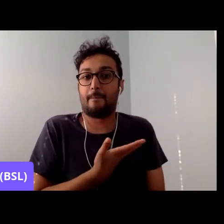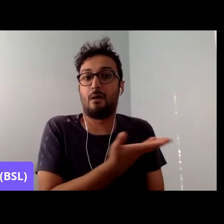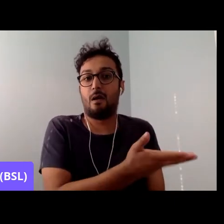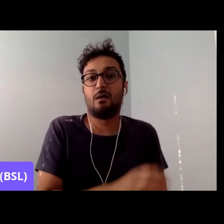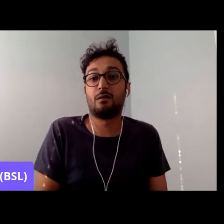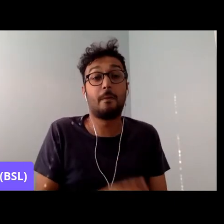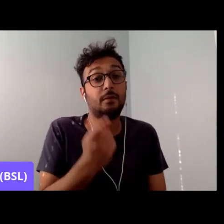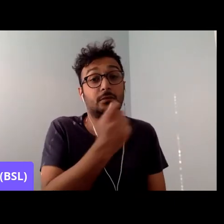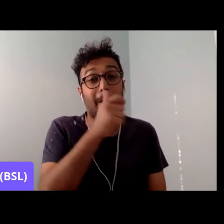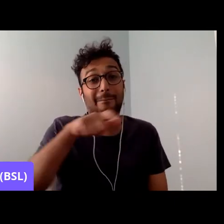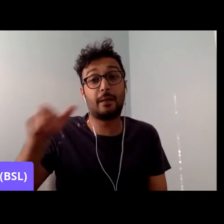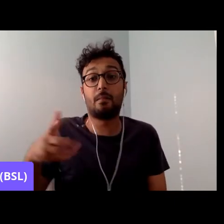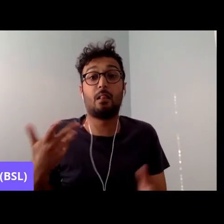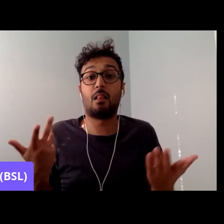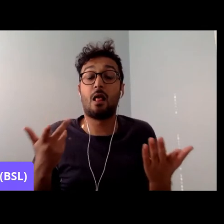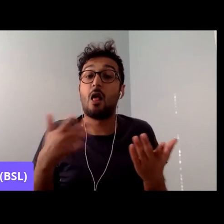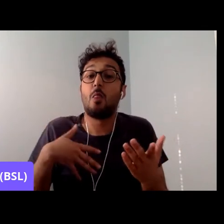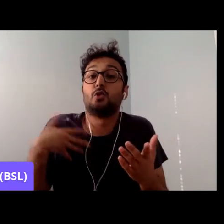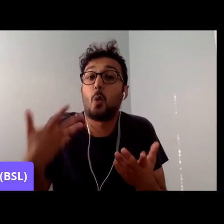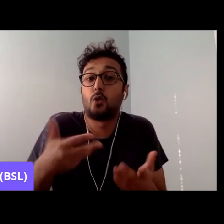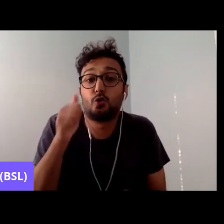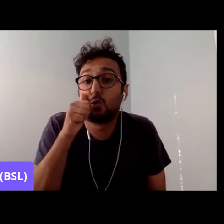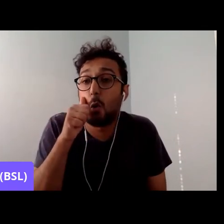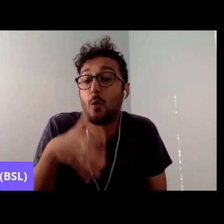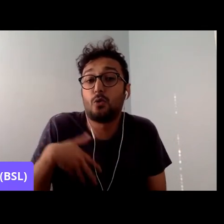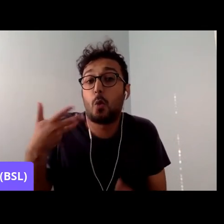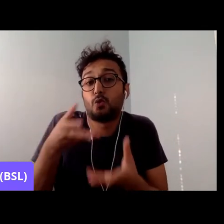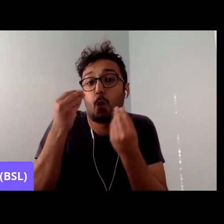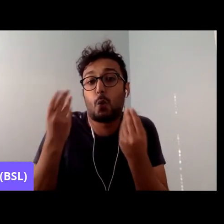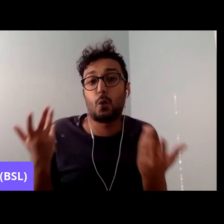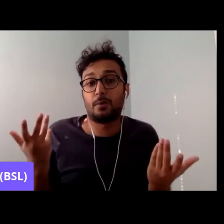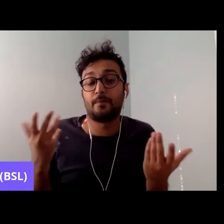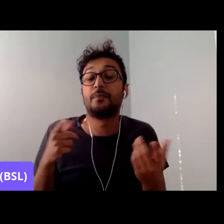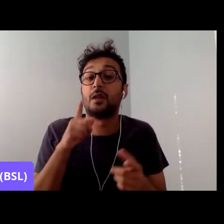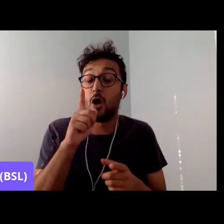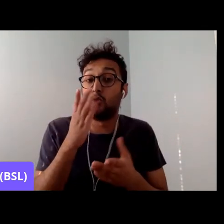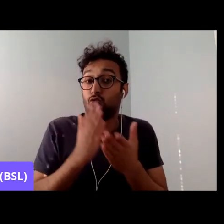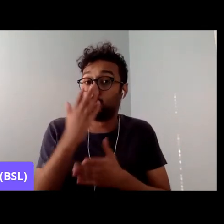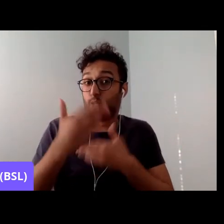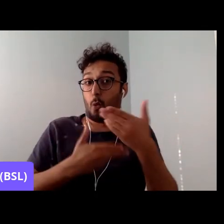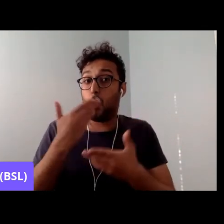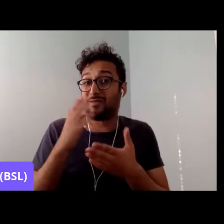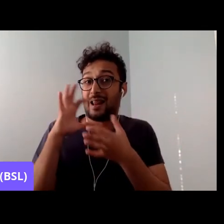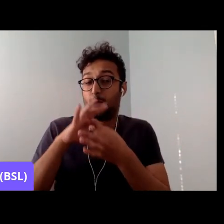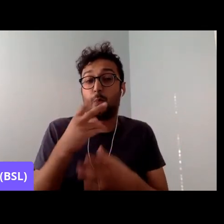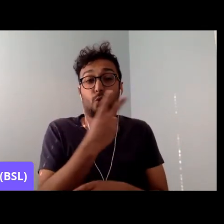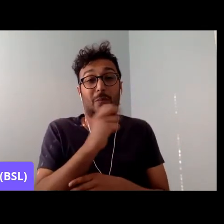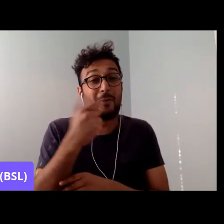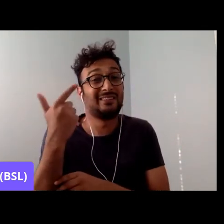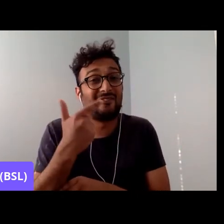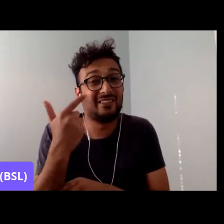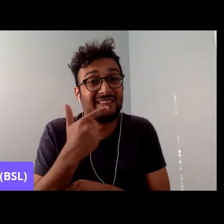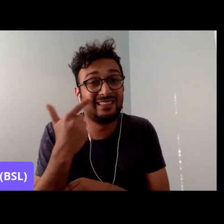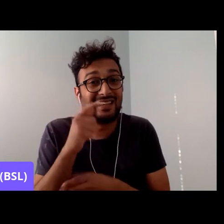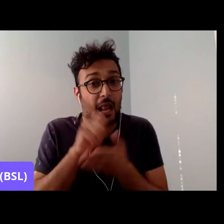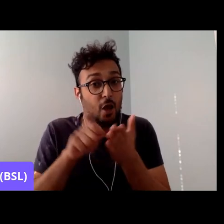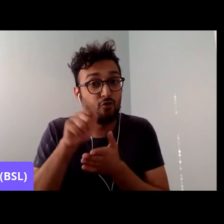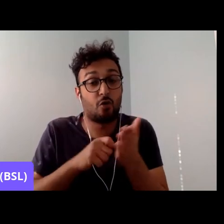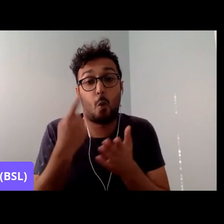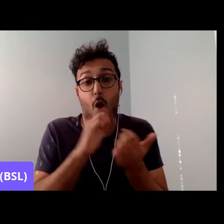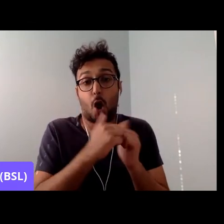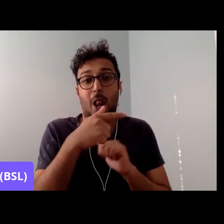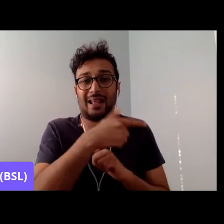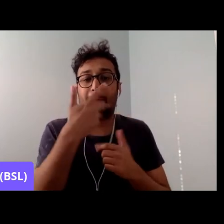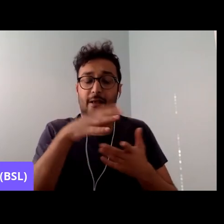I'll tell you a true story about the 2017 election. There was a colleague who packed up all his belongings as Parliament was